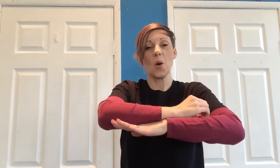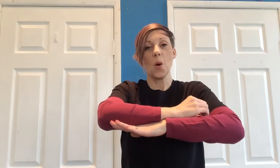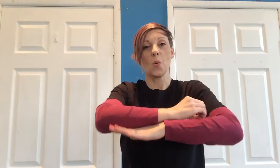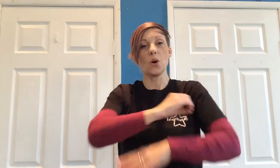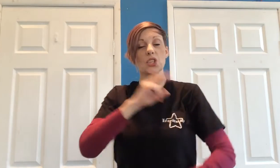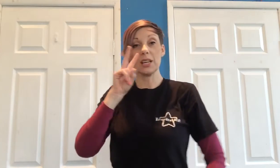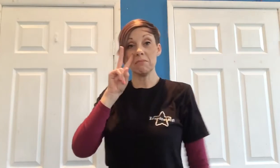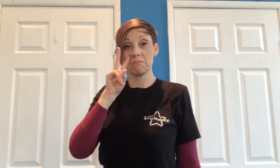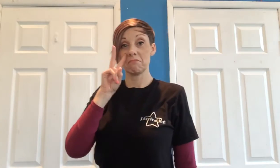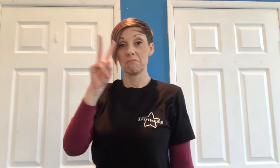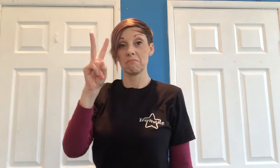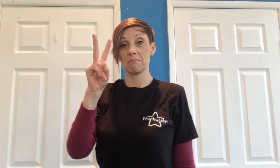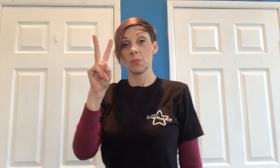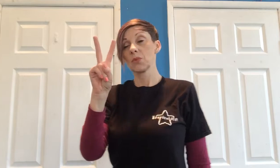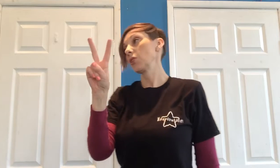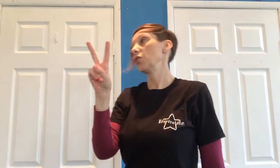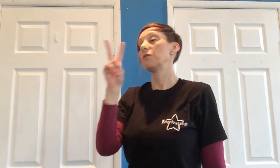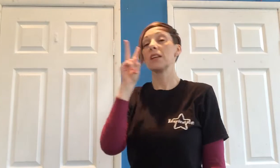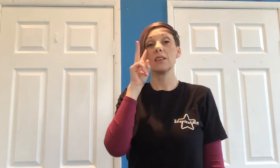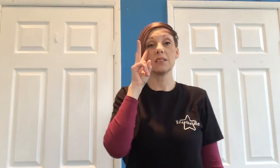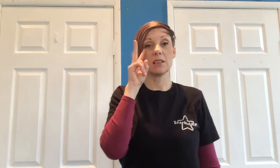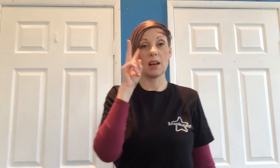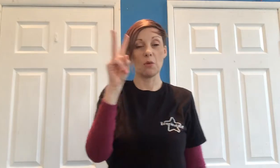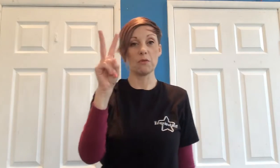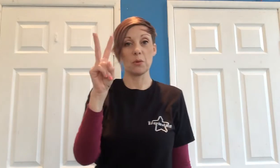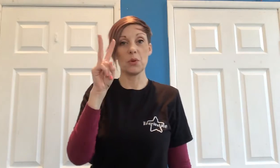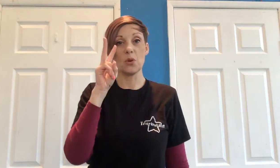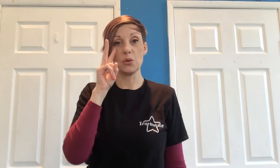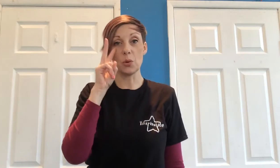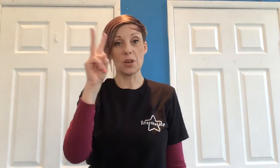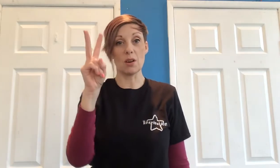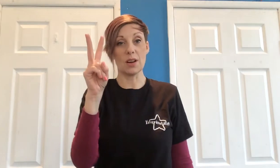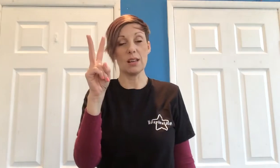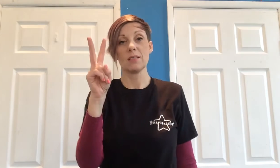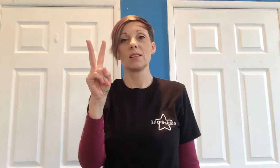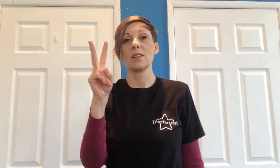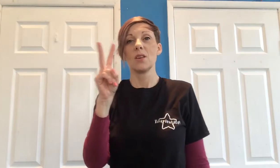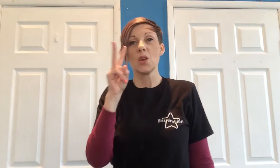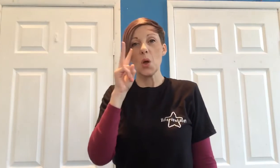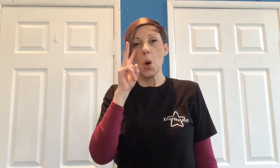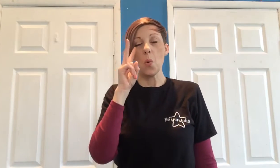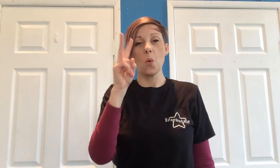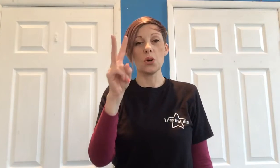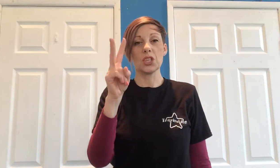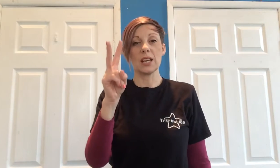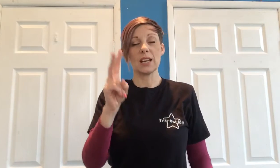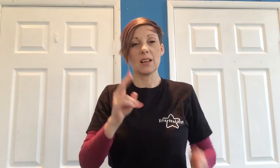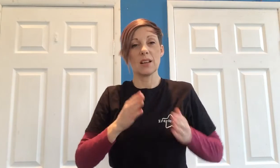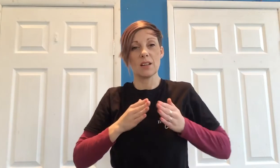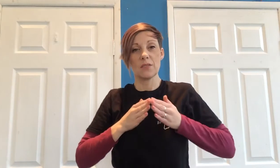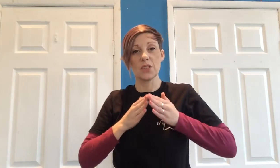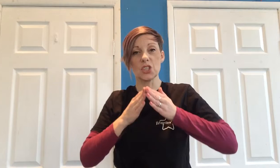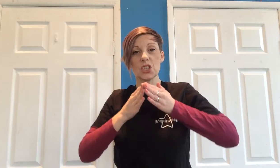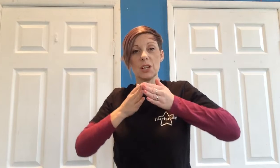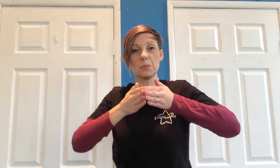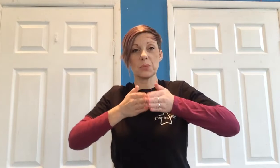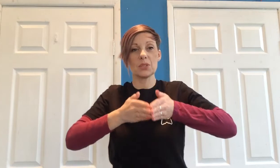watching so two fingers out from your dominant eye watching the ships